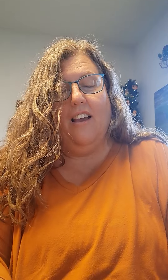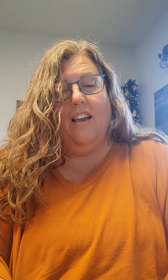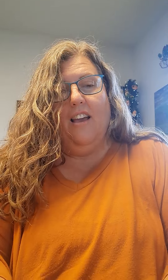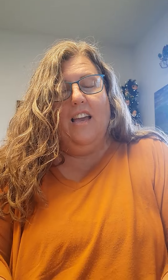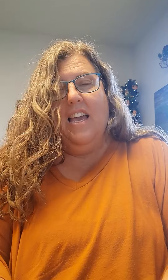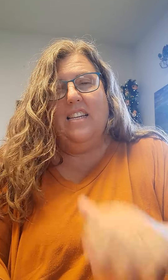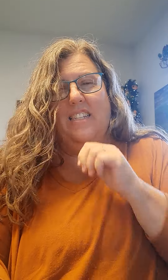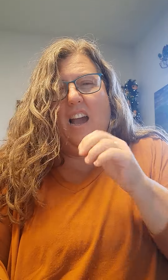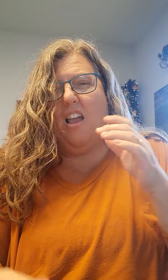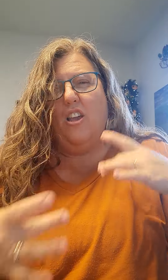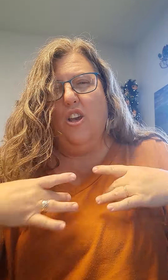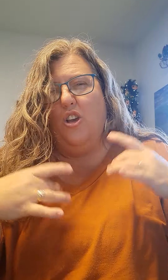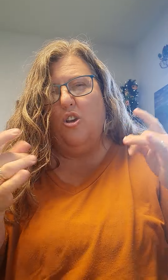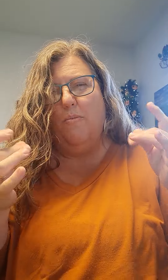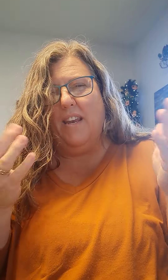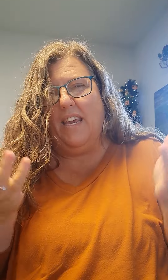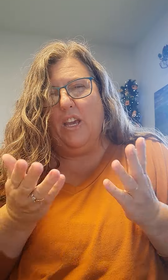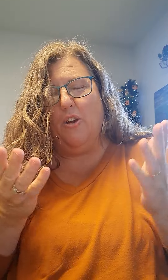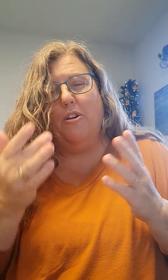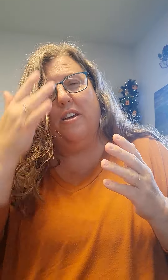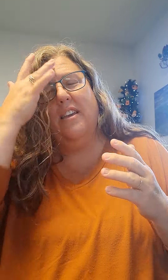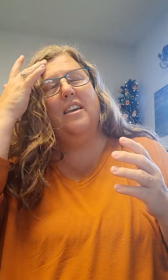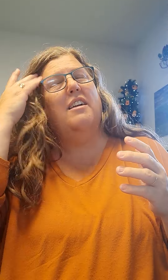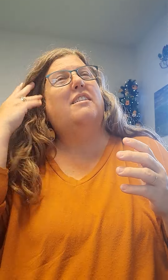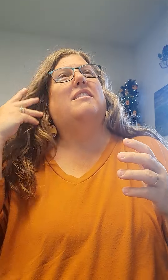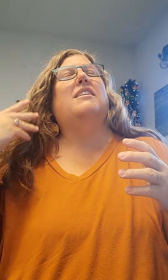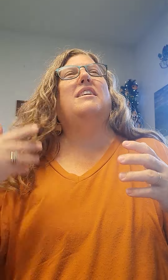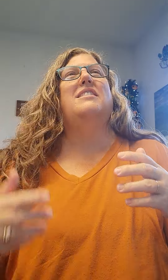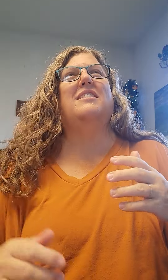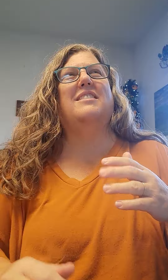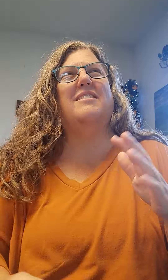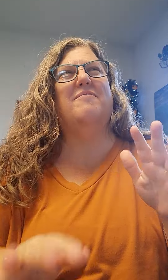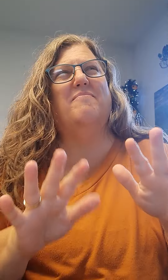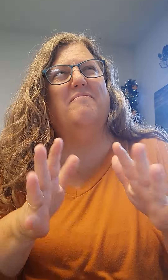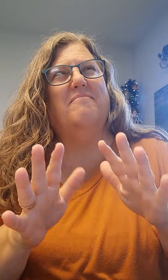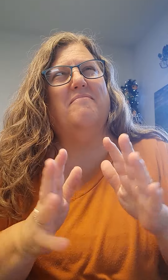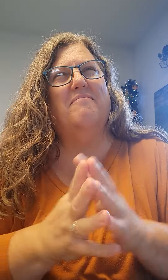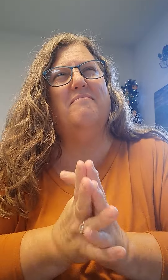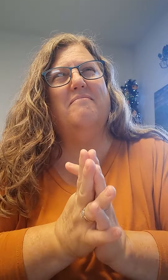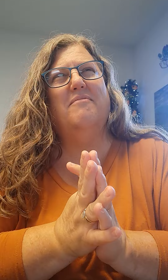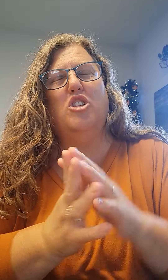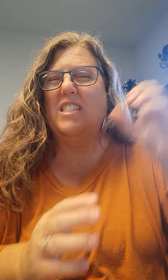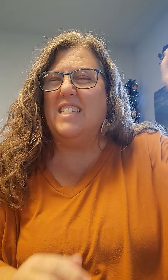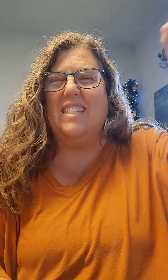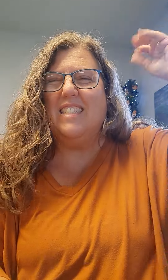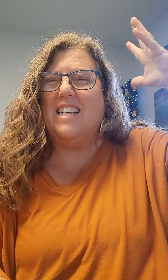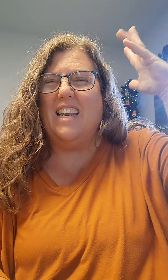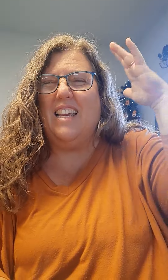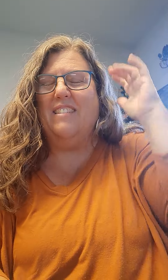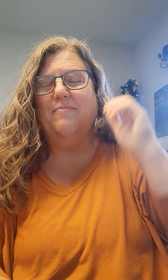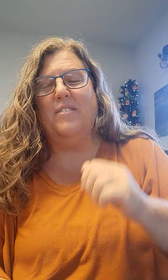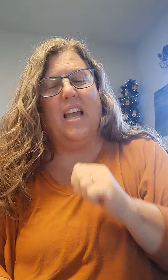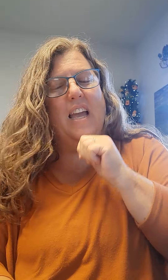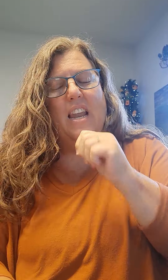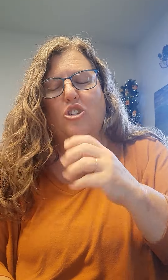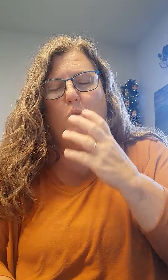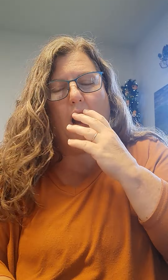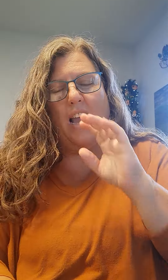It's not humid here. It's just sunny. Not too hot.